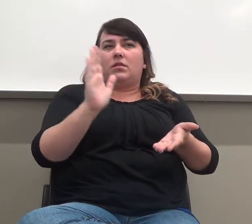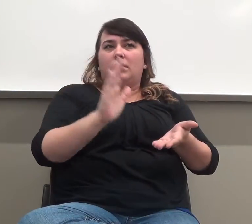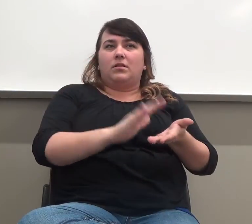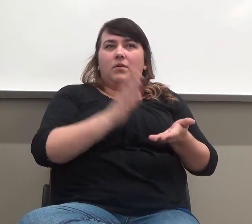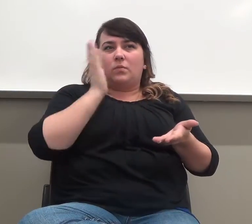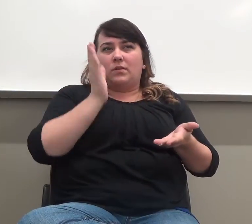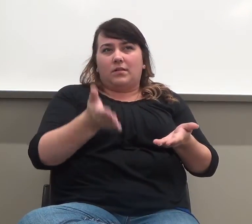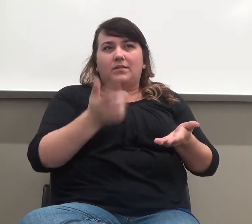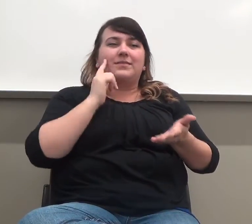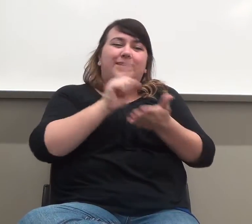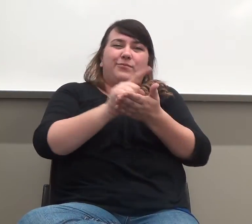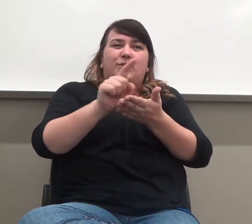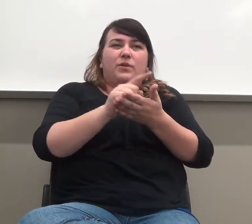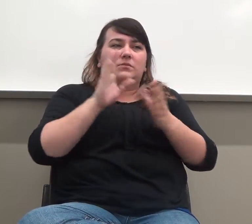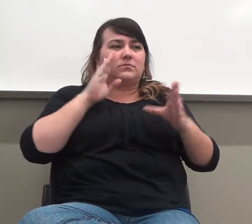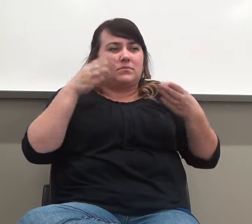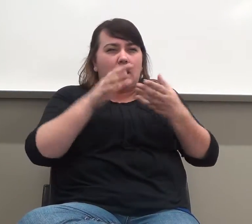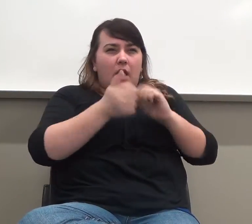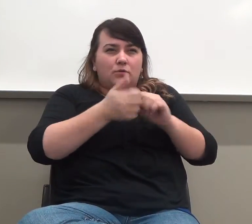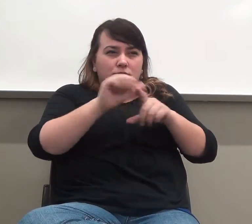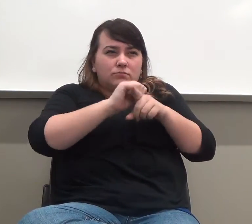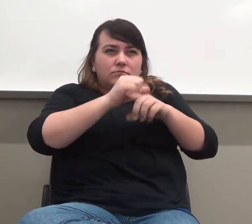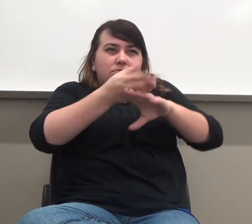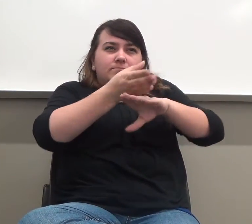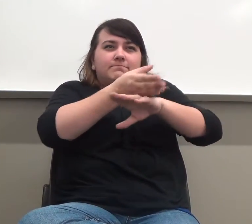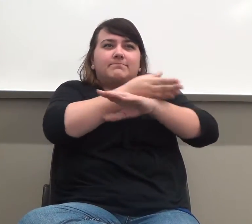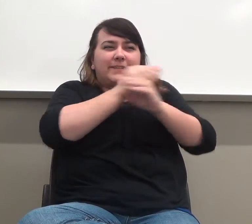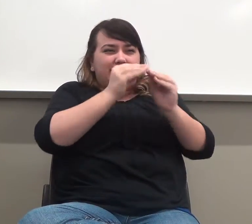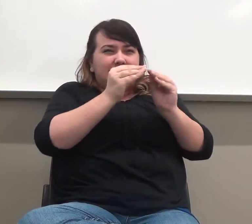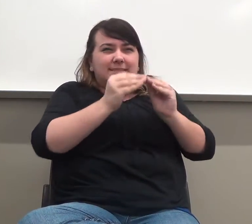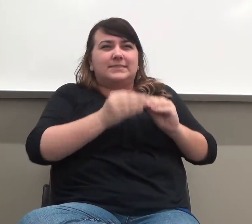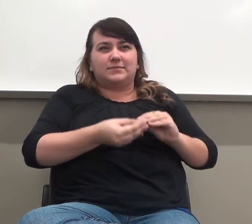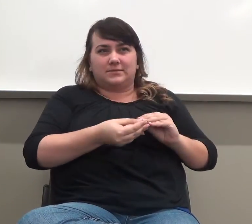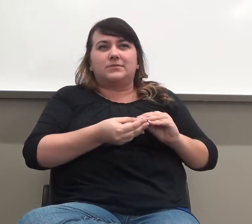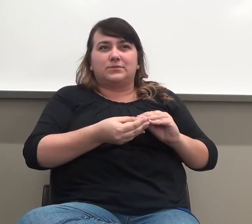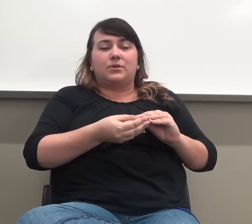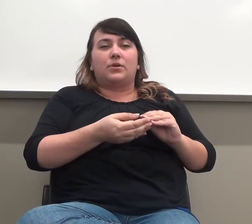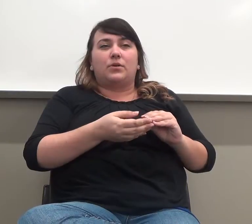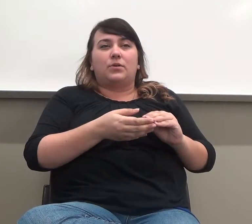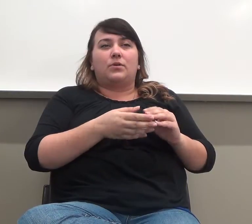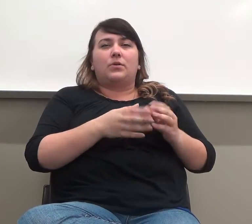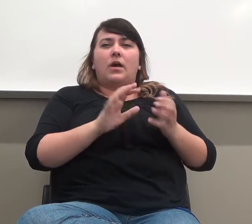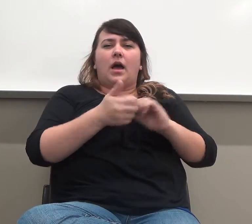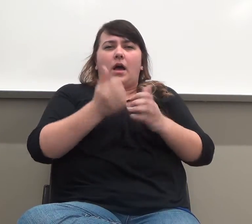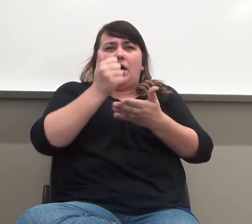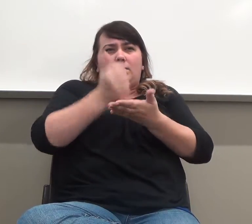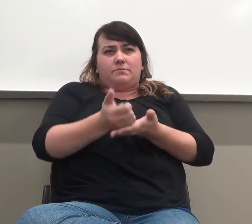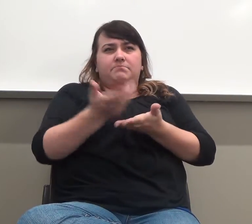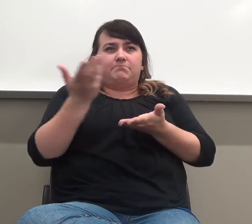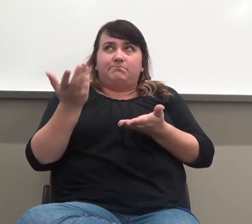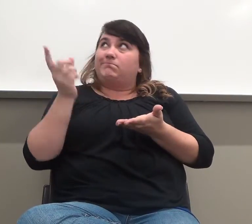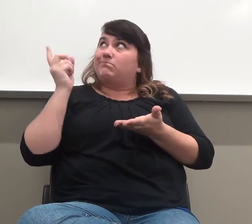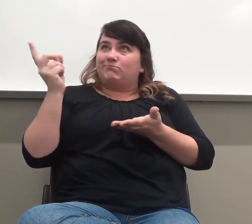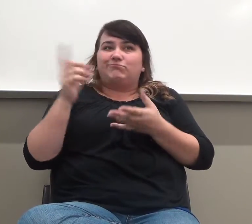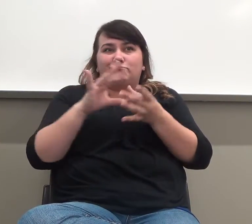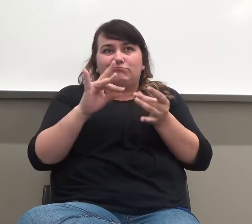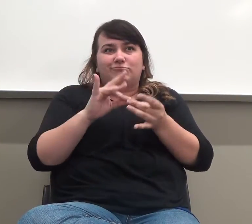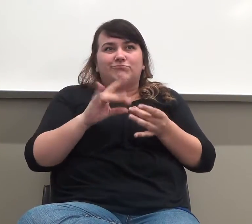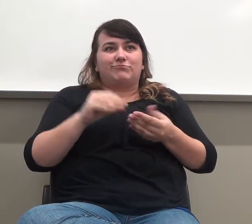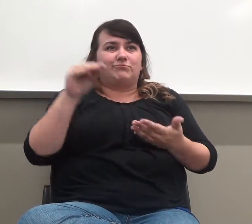every week on fixing different things, okay? So to help you, as I said, this